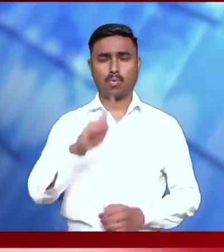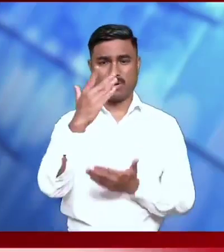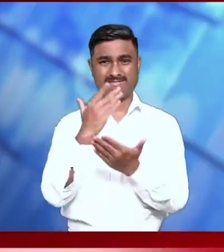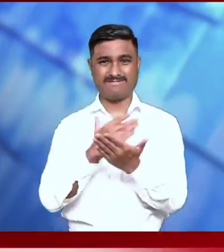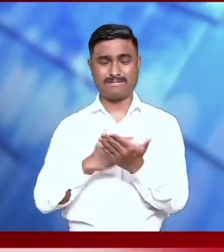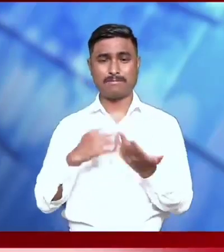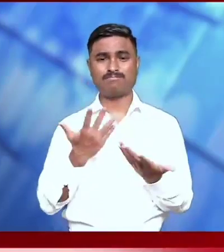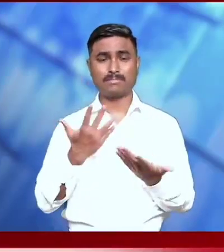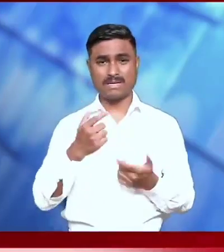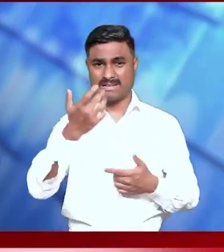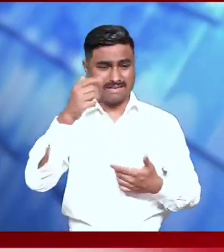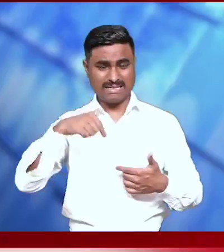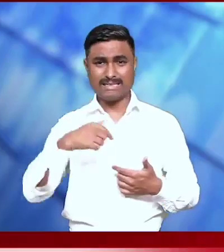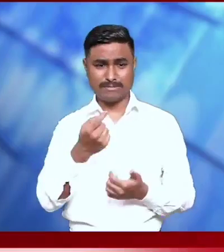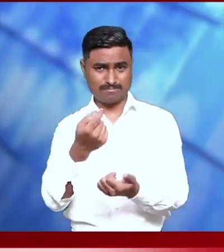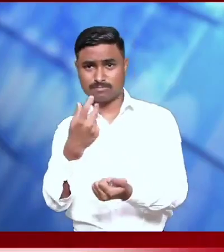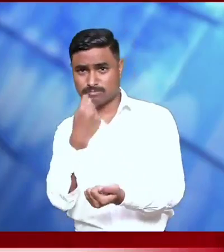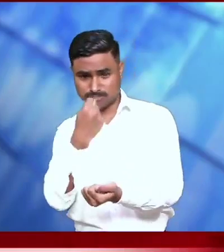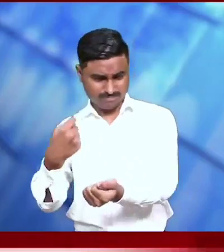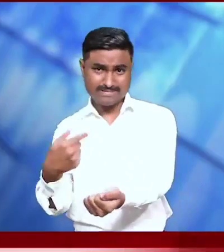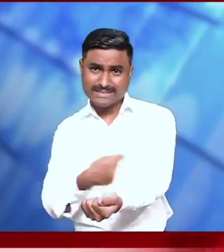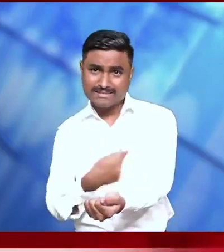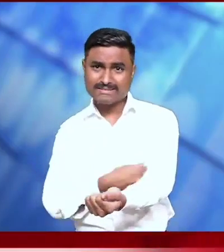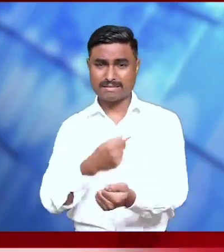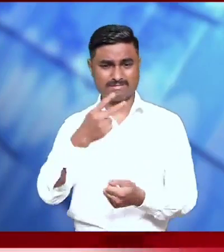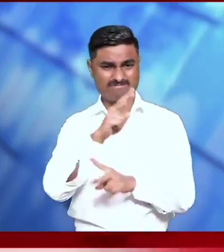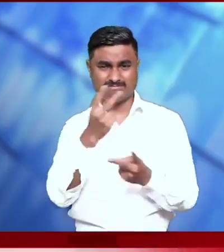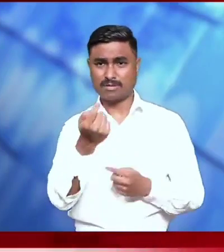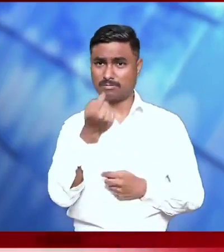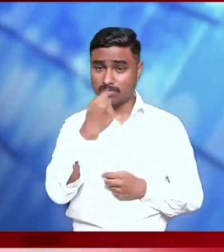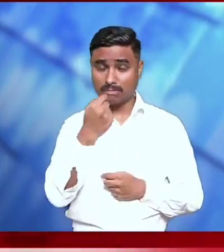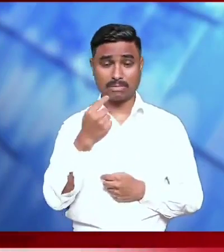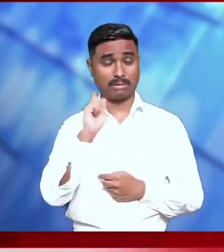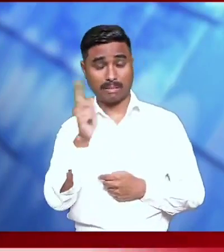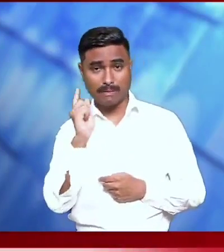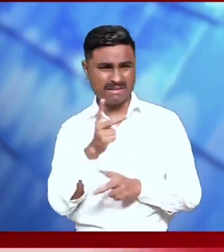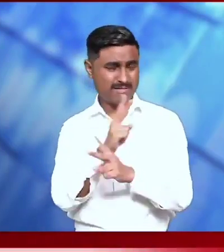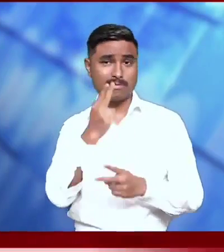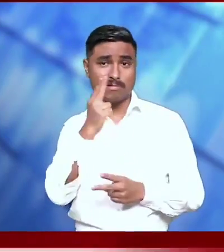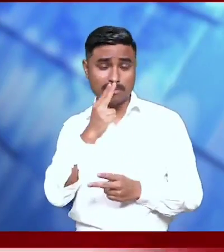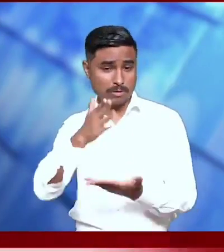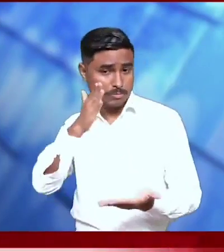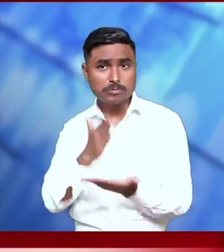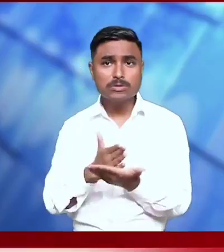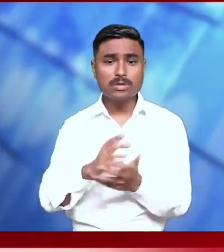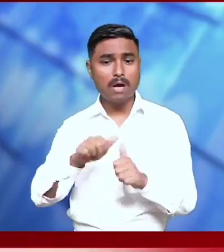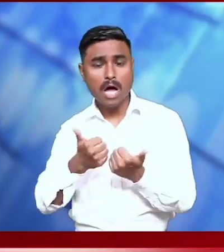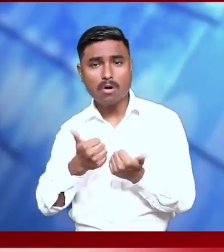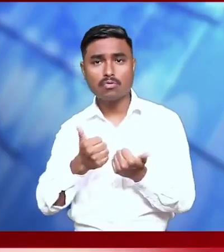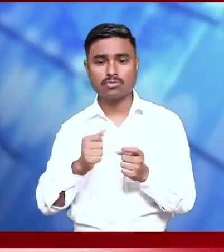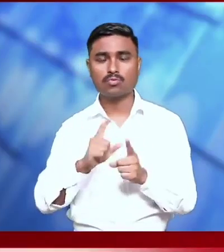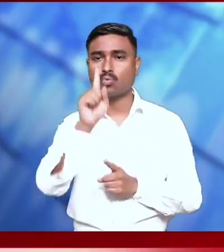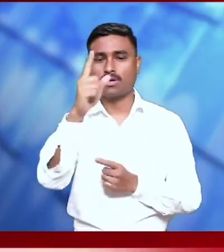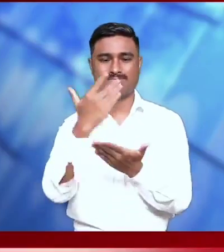As per the Direction of Social Justice and Empowerment, Government of India and Nasa Mukt Bharat Abhyan,